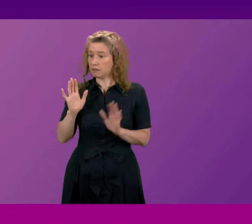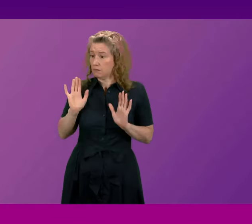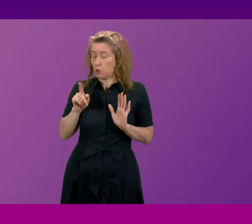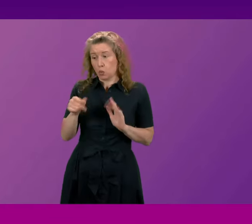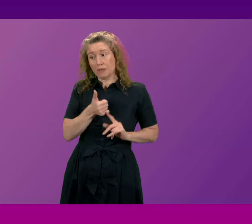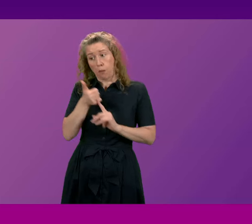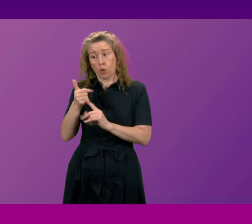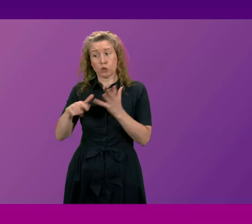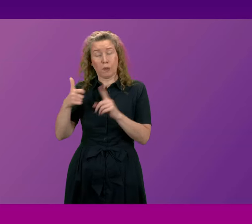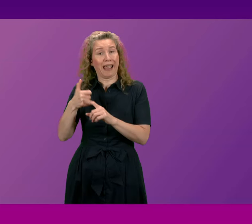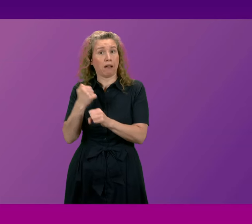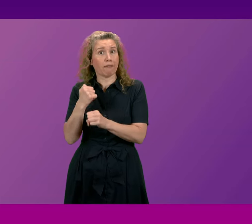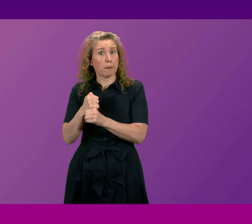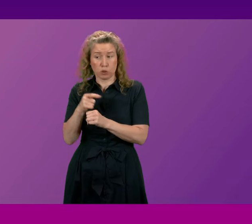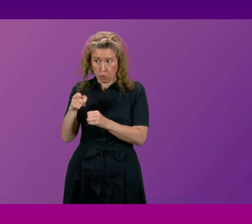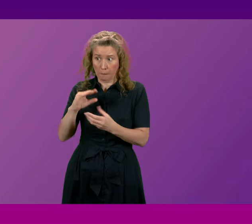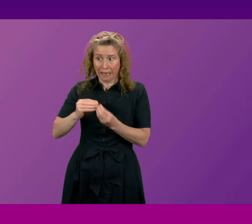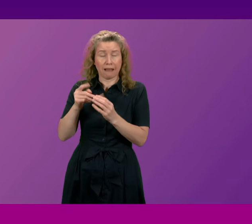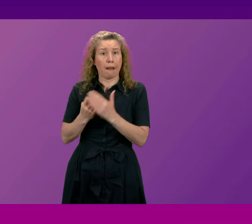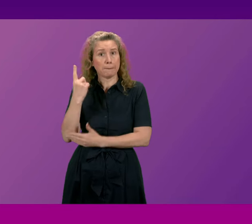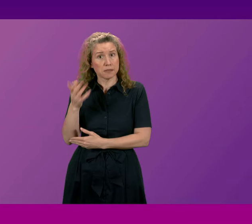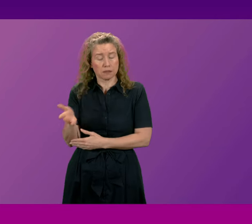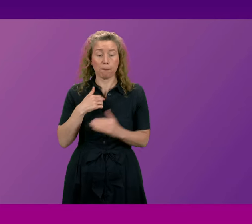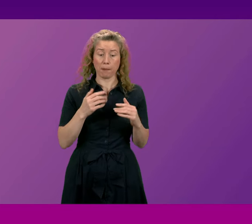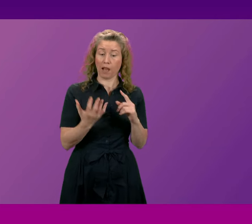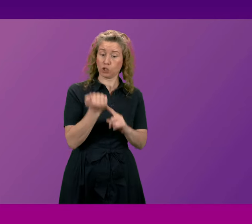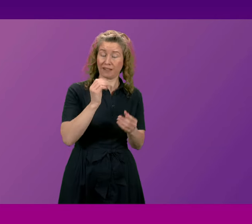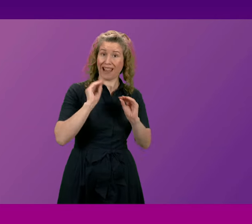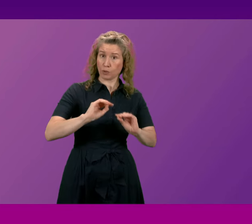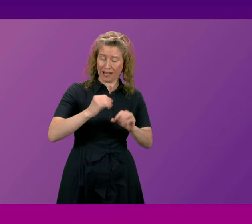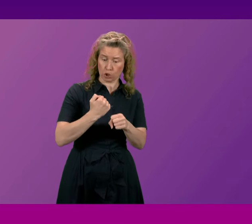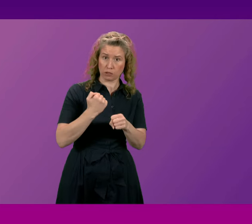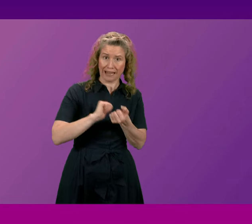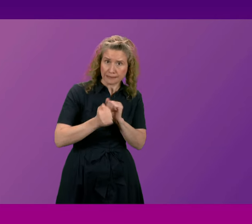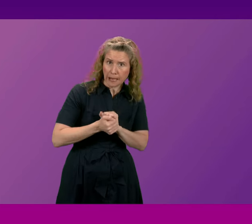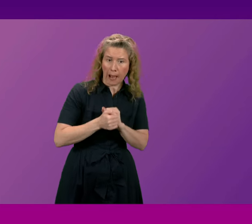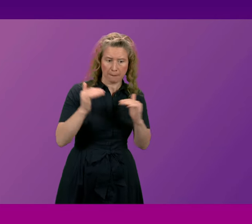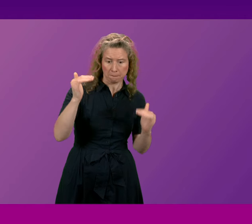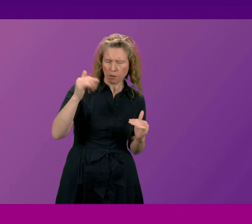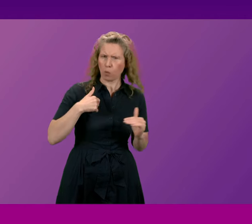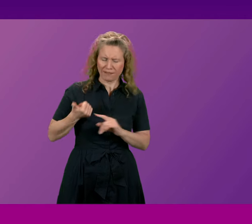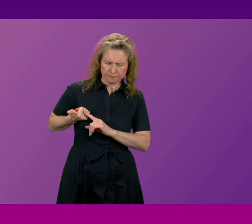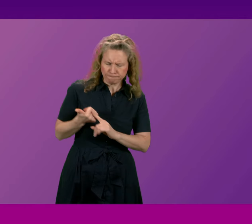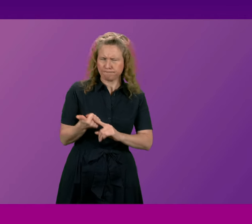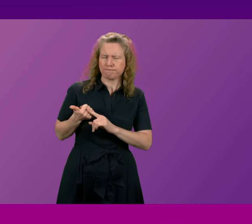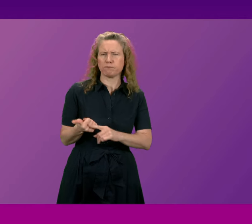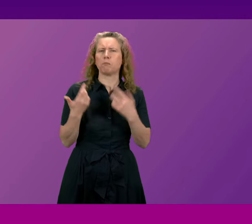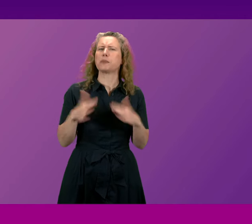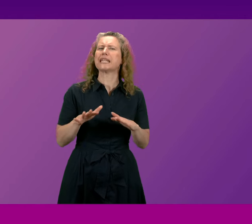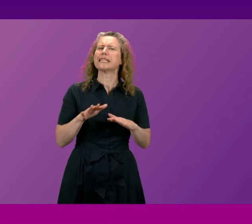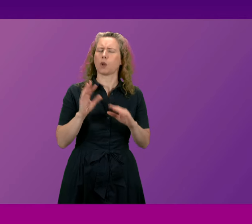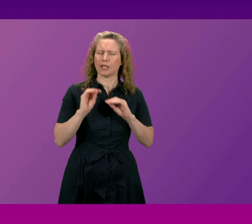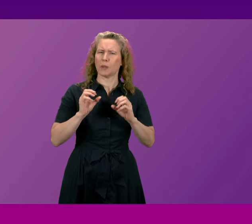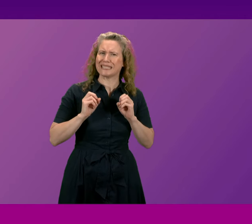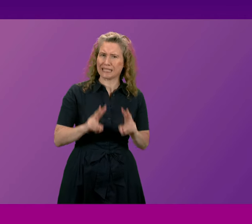United Kingdom government. Now, on the question of the attainment gap, the government, of course, has given steadfast support to the education system